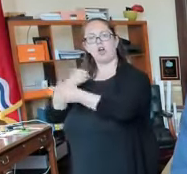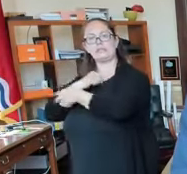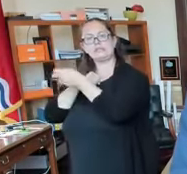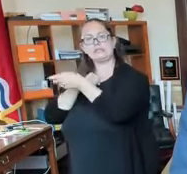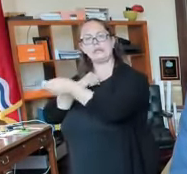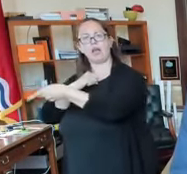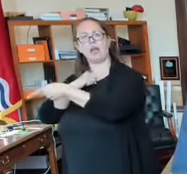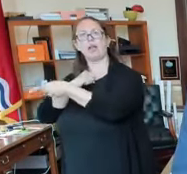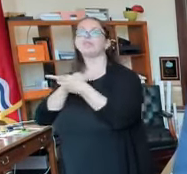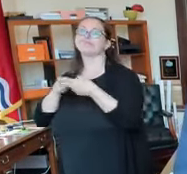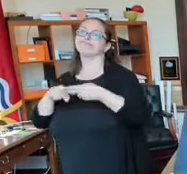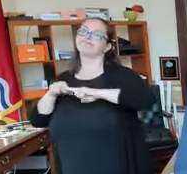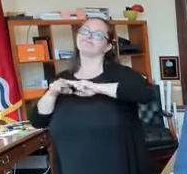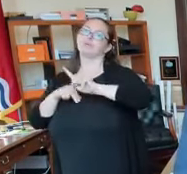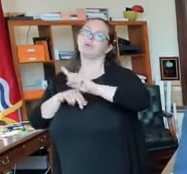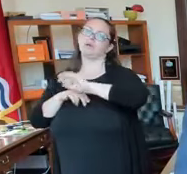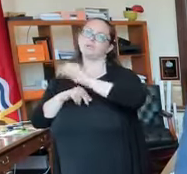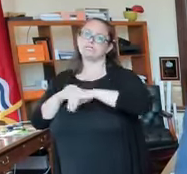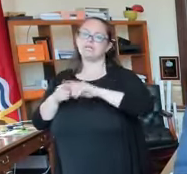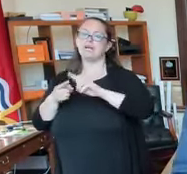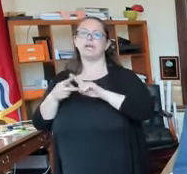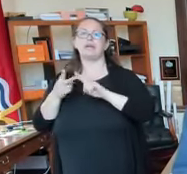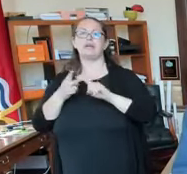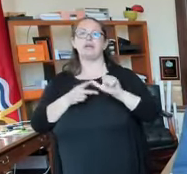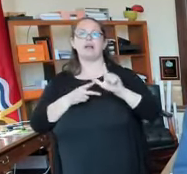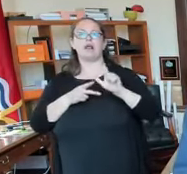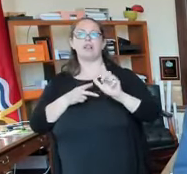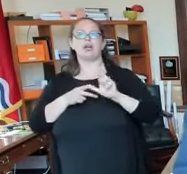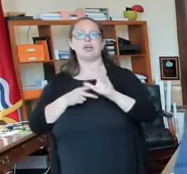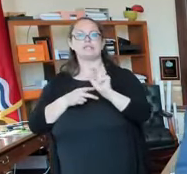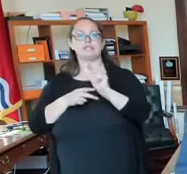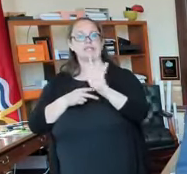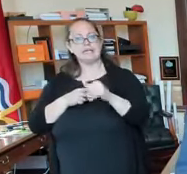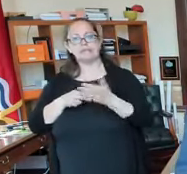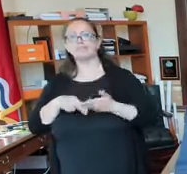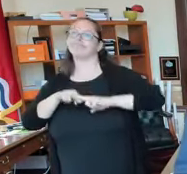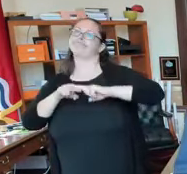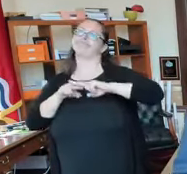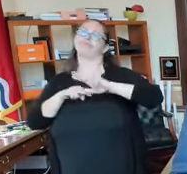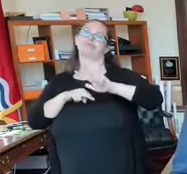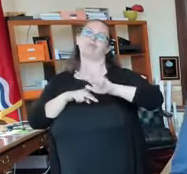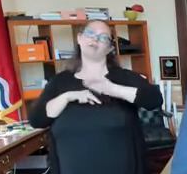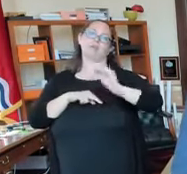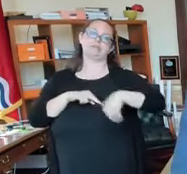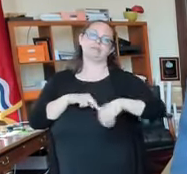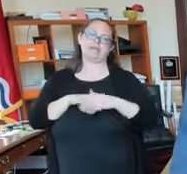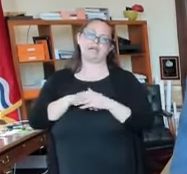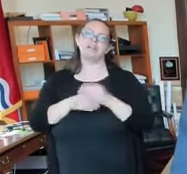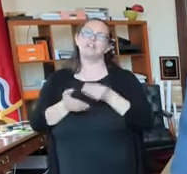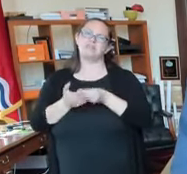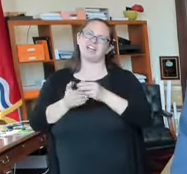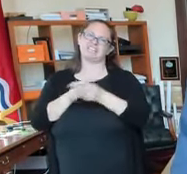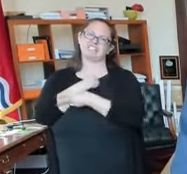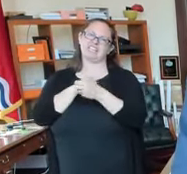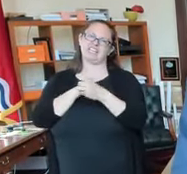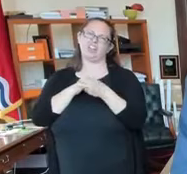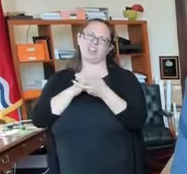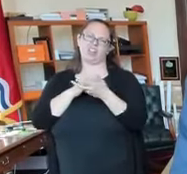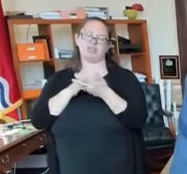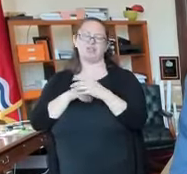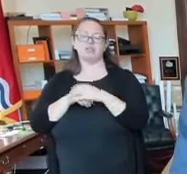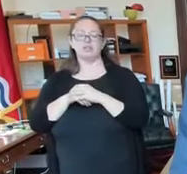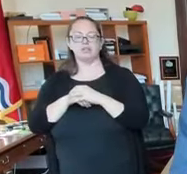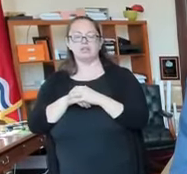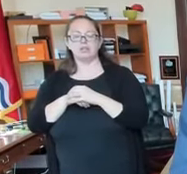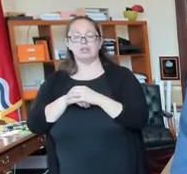as well as larcenies are up 3%. So overall, the crime for the city of Saint Louis for